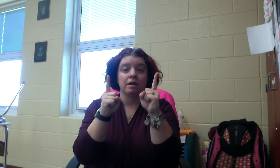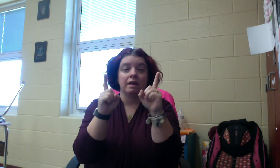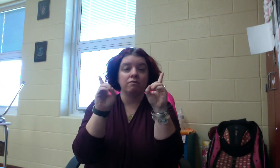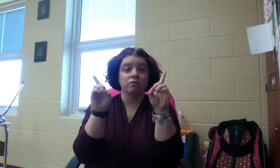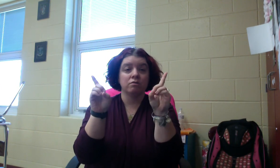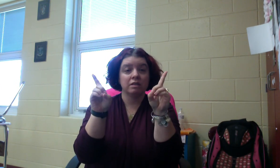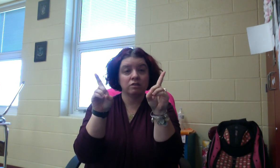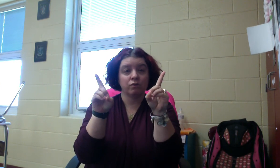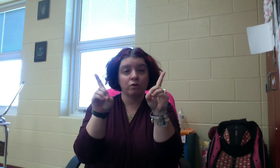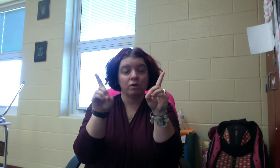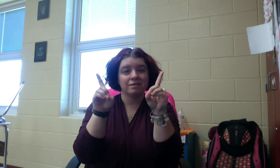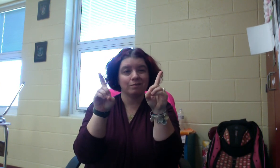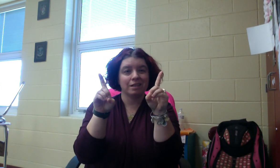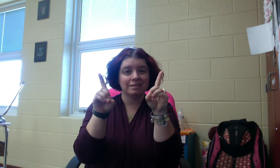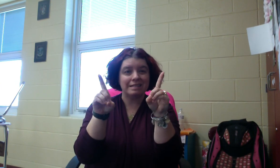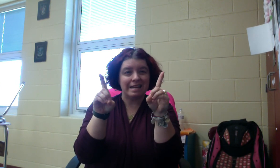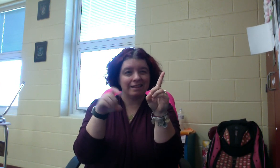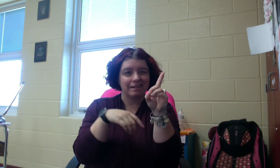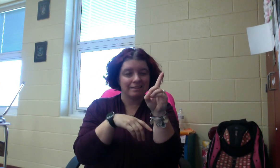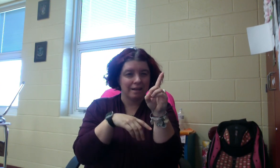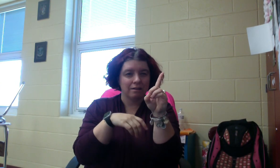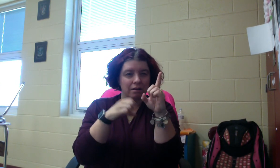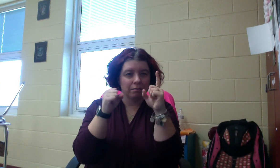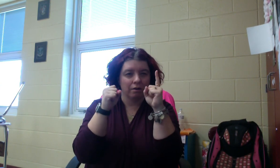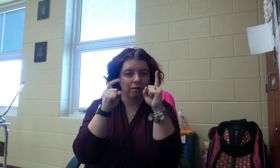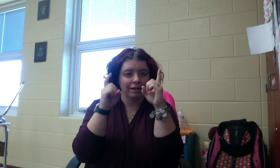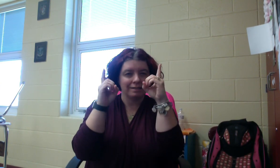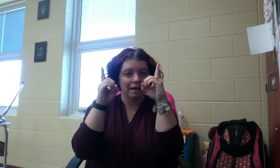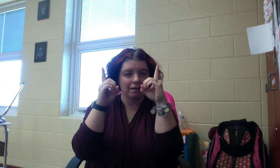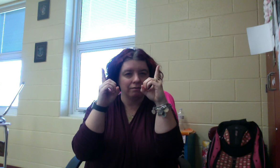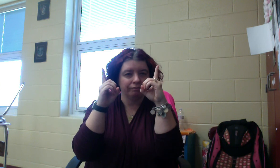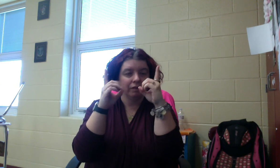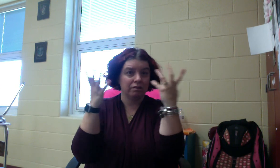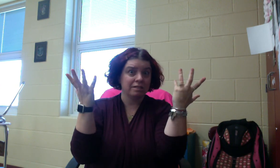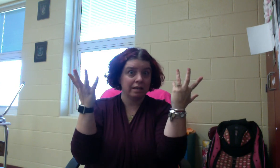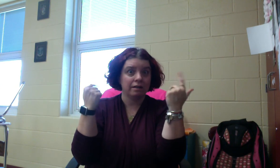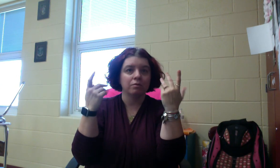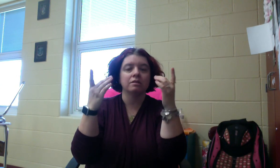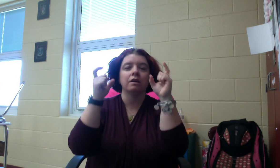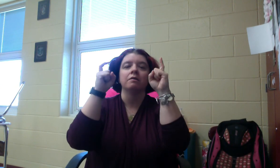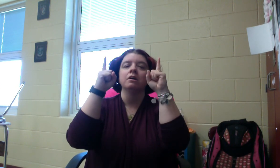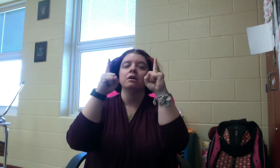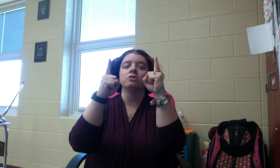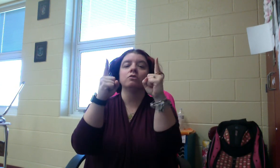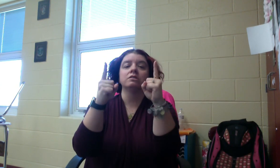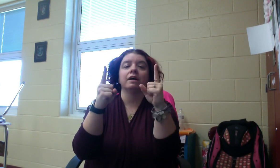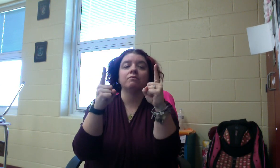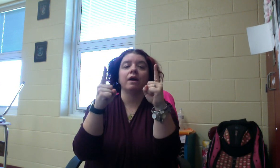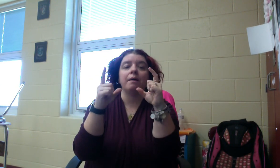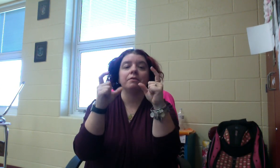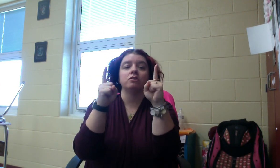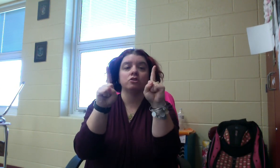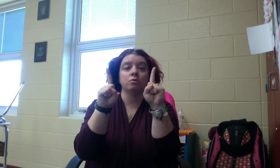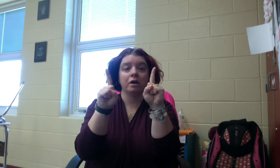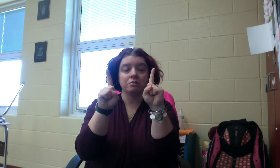If you're doing this for your ones, well, that's a D, and that's not a number, or that's not a, no, that's not a number, it's a letter. So the sign for happen is two ones,